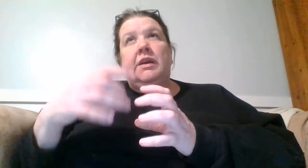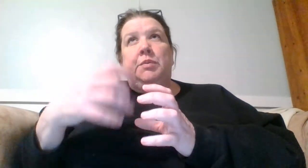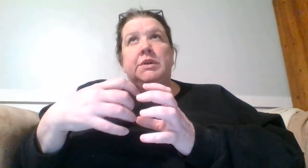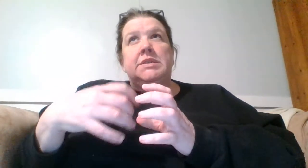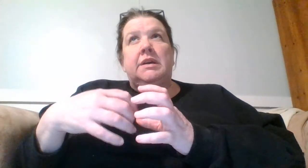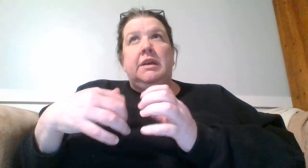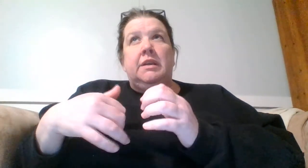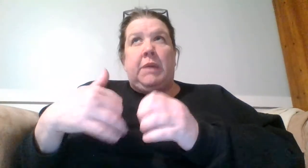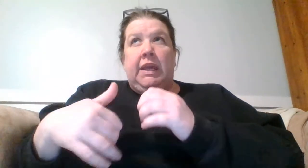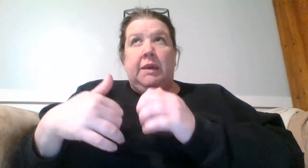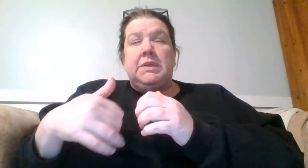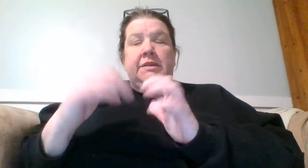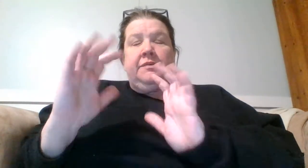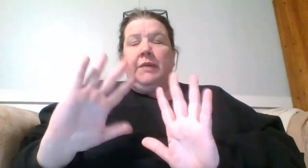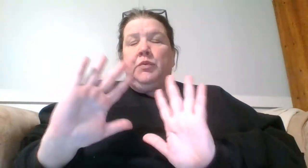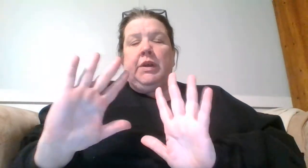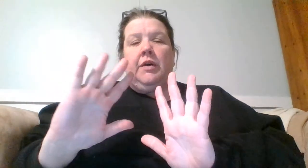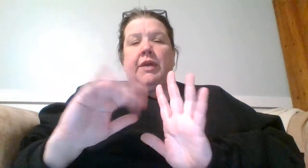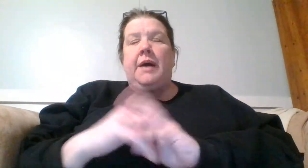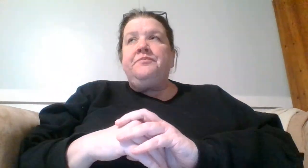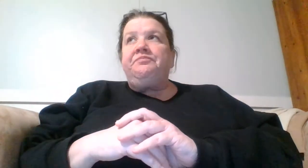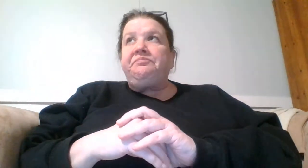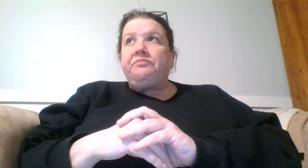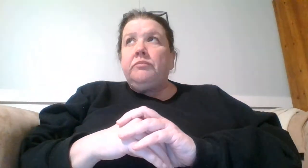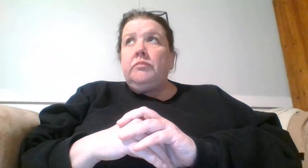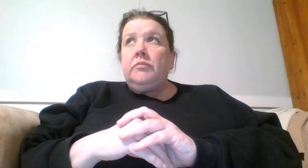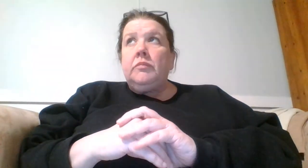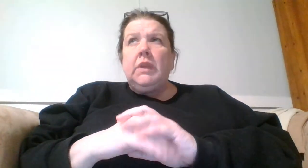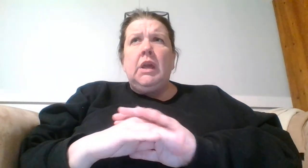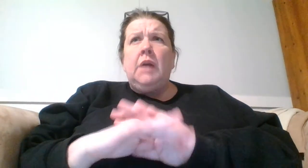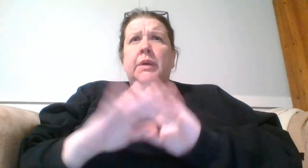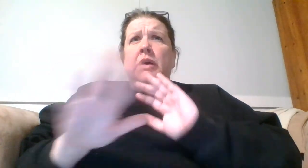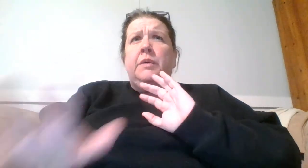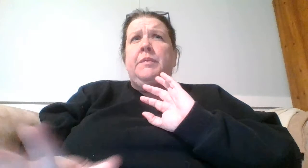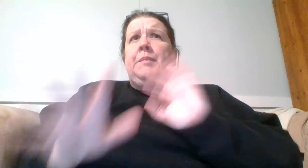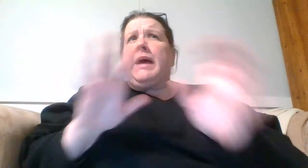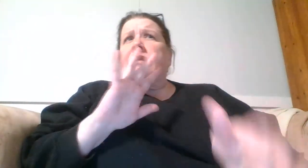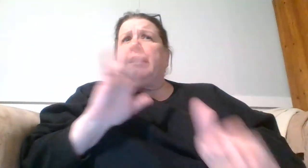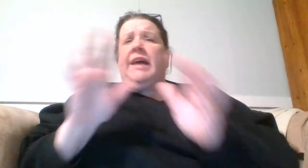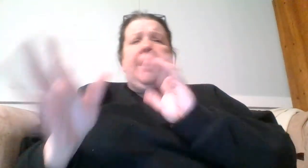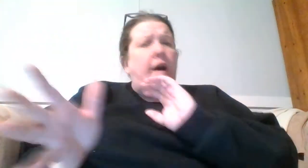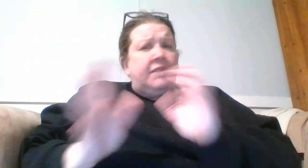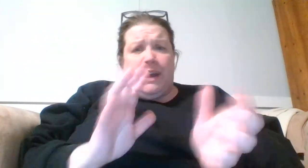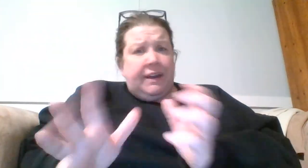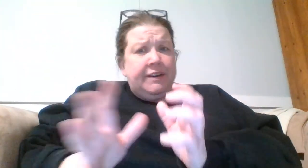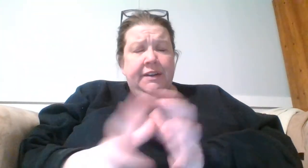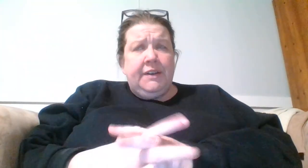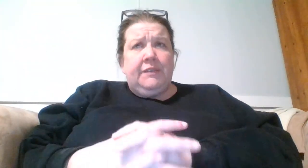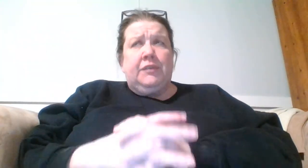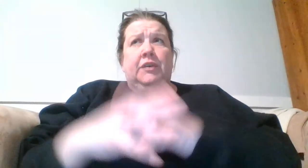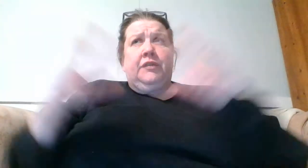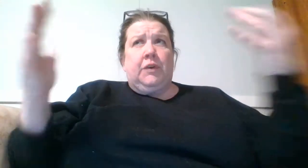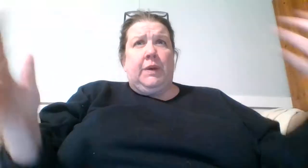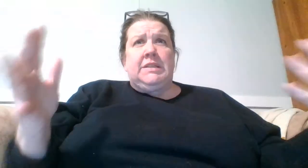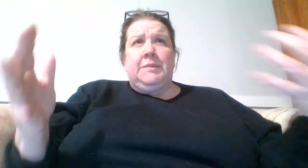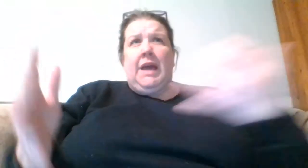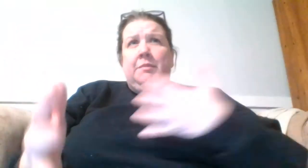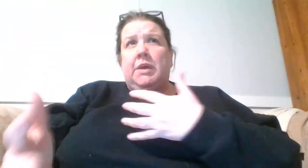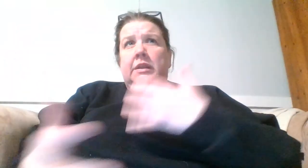your bursa in my hip is inflamed. We know that. And we know we've been battling that off and on for, for quite some time. But,